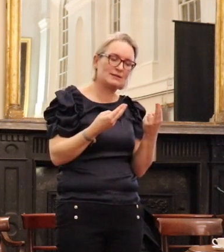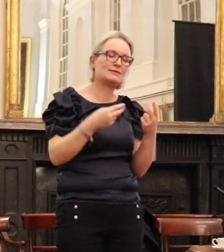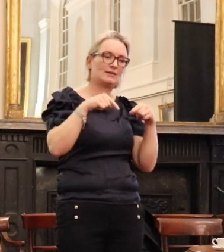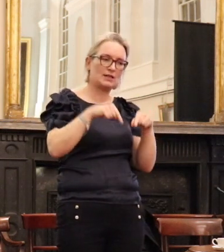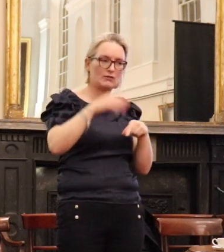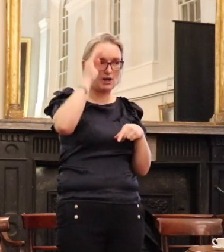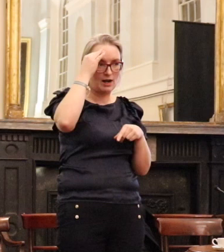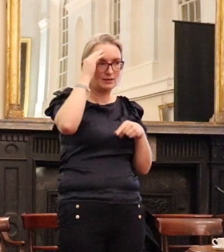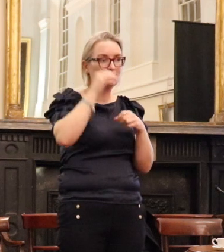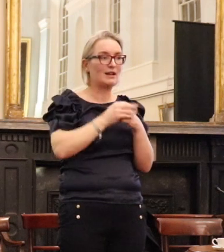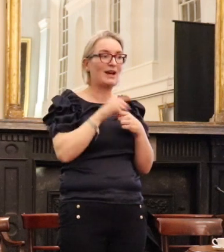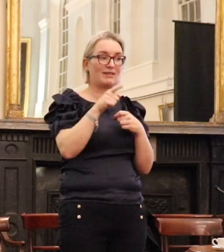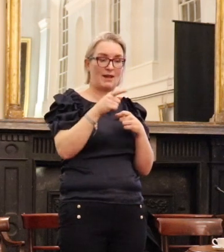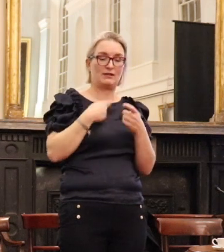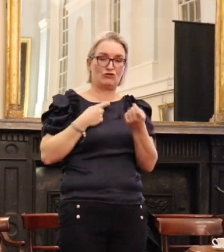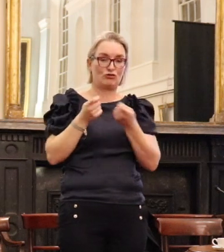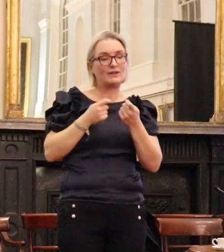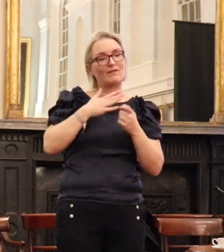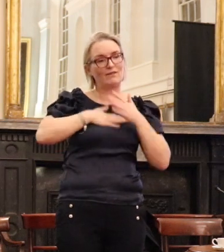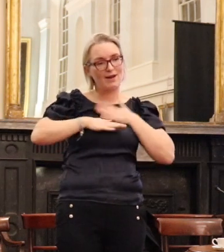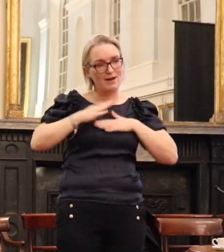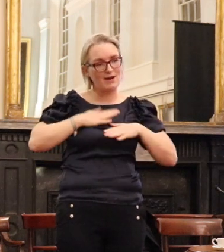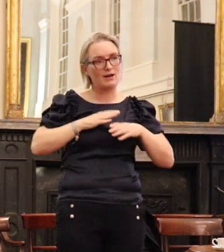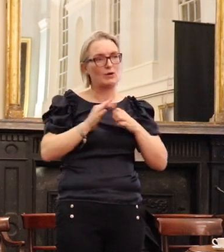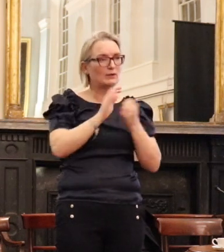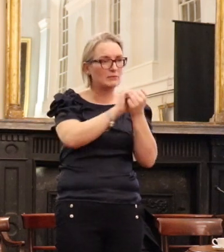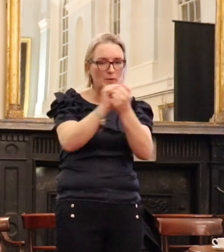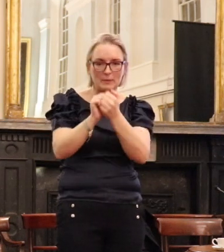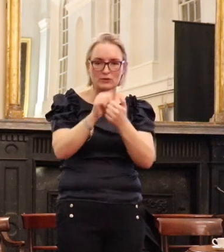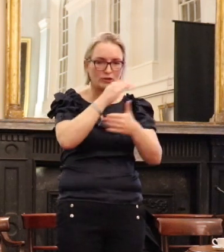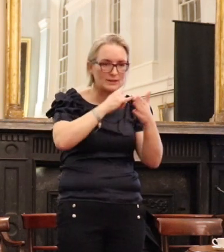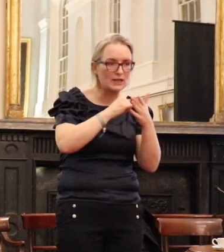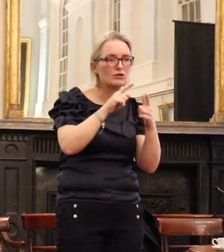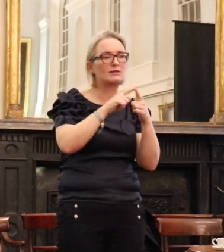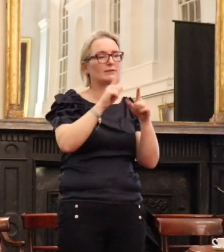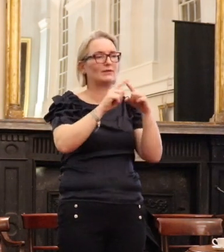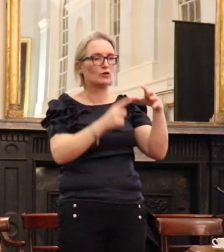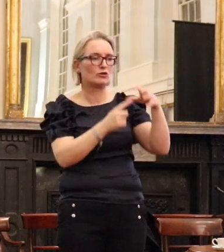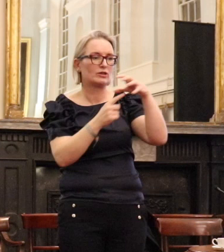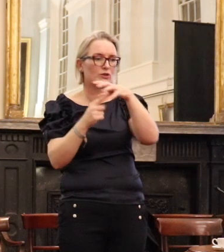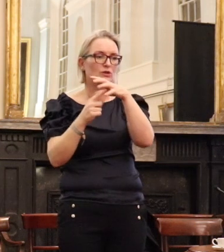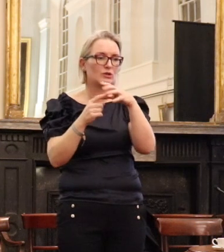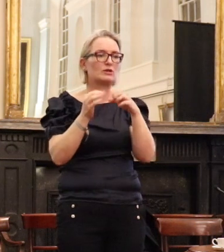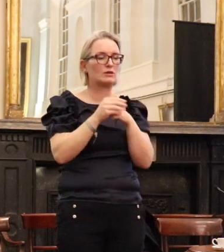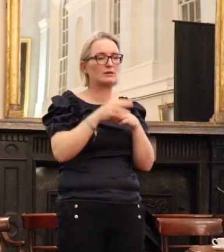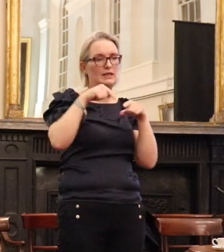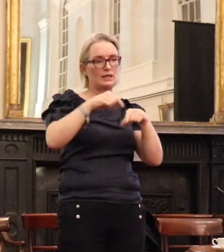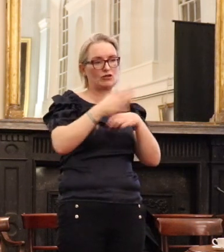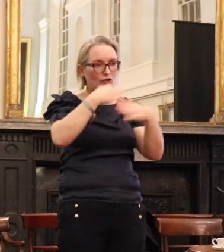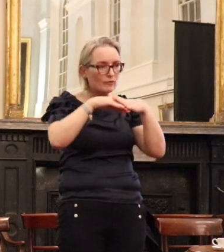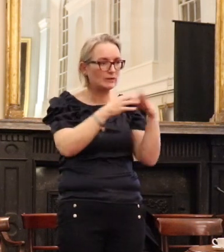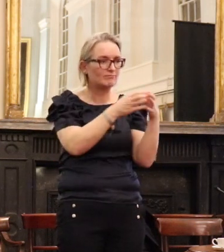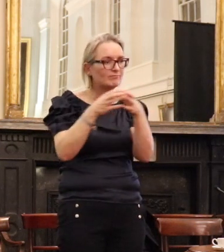respect can translate into fair treatment in their dealings with others, well as in their deals with the institutions and arms of the state.